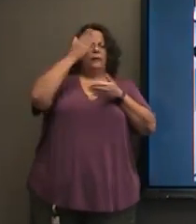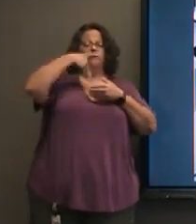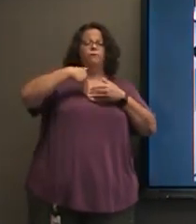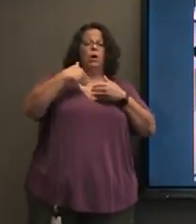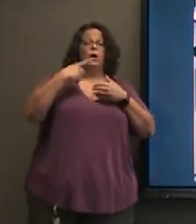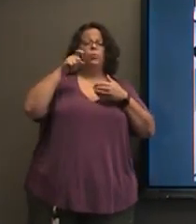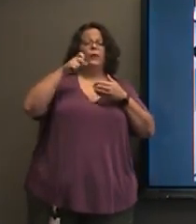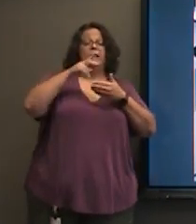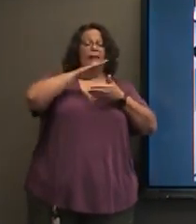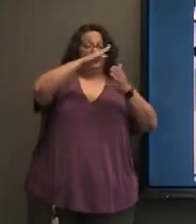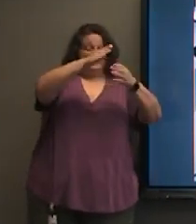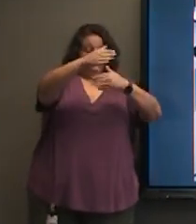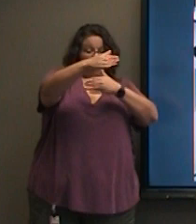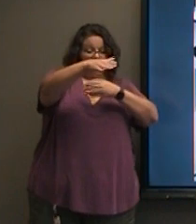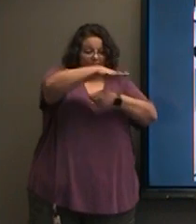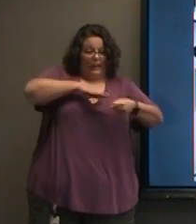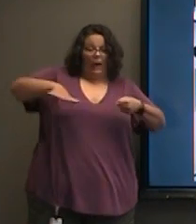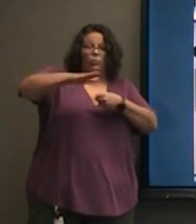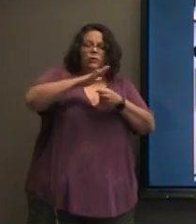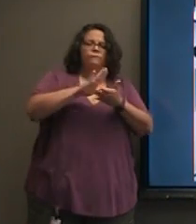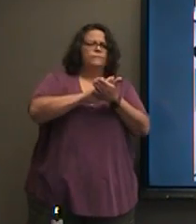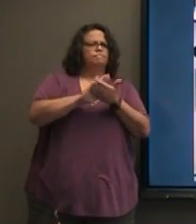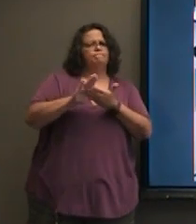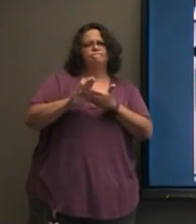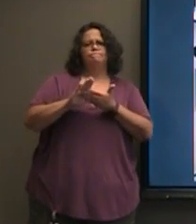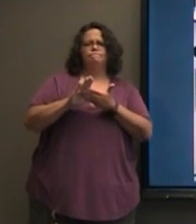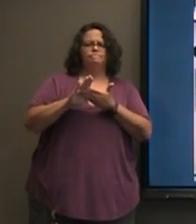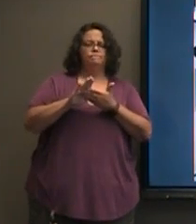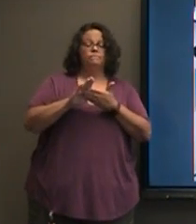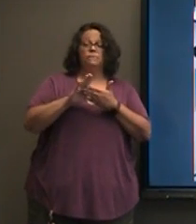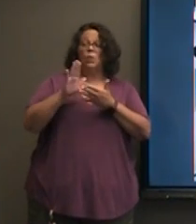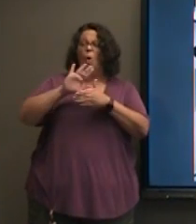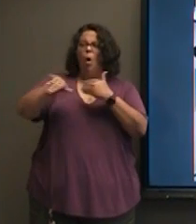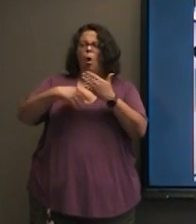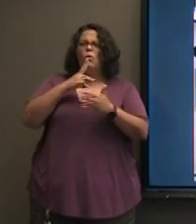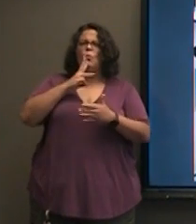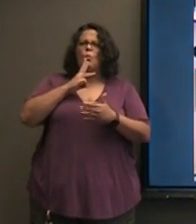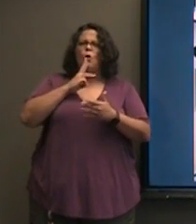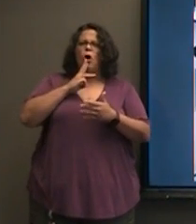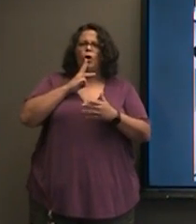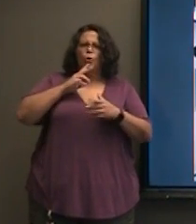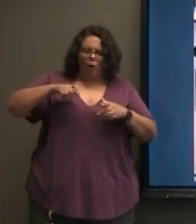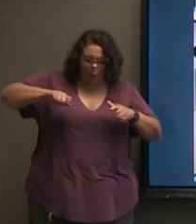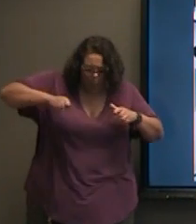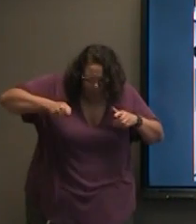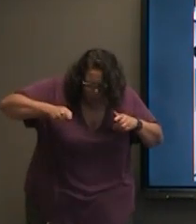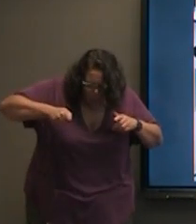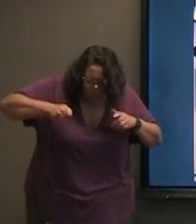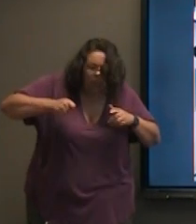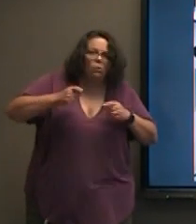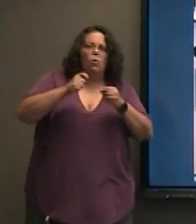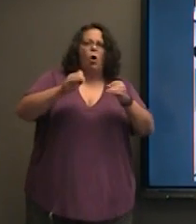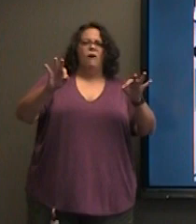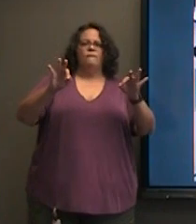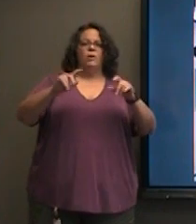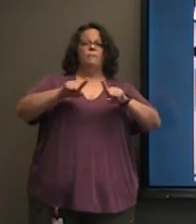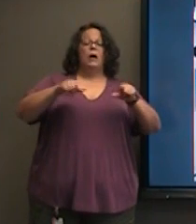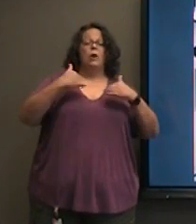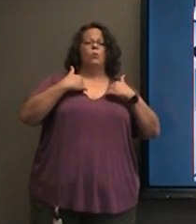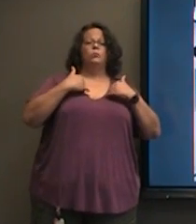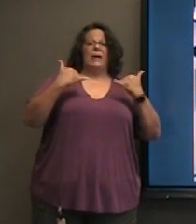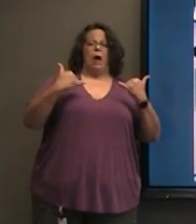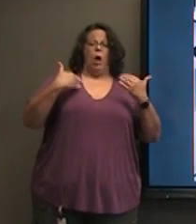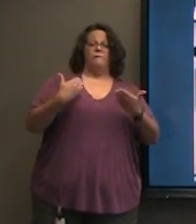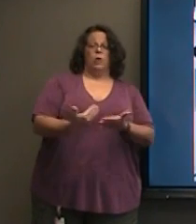possible. All water fountains in the building have been turned off, but we do have water bottle fillers available for our students